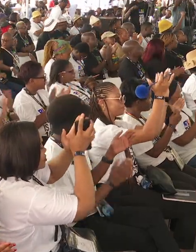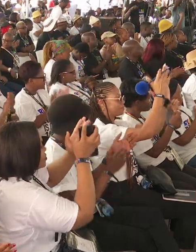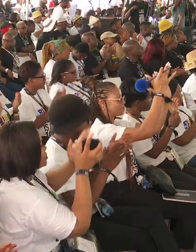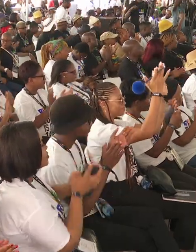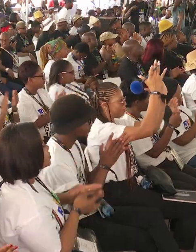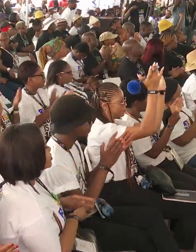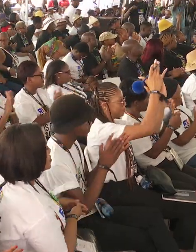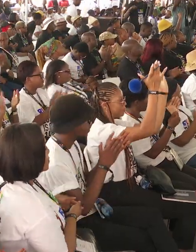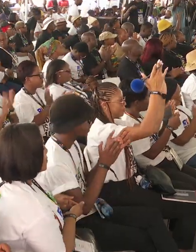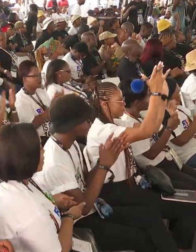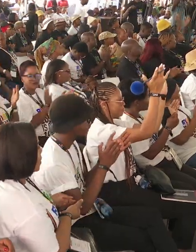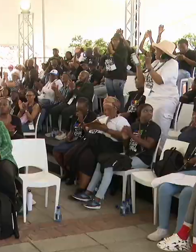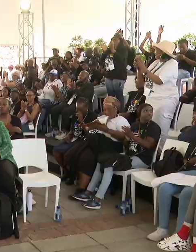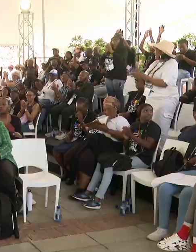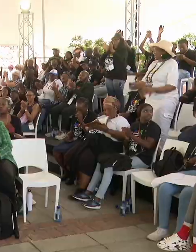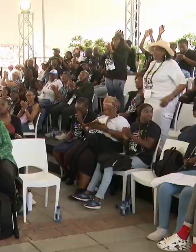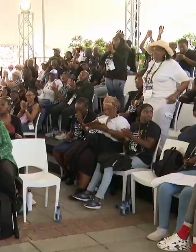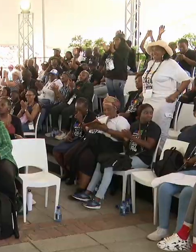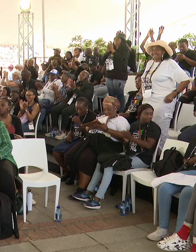Applause